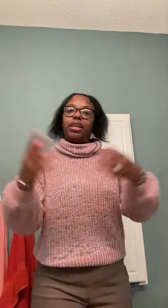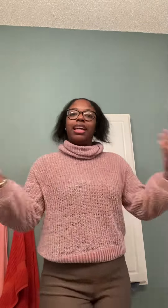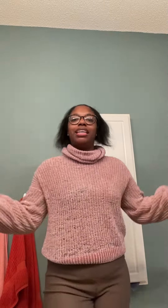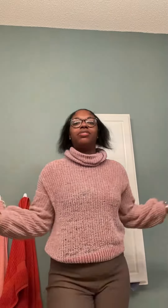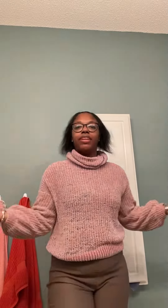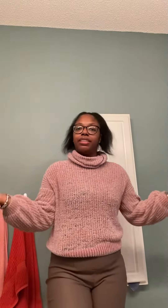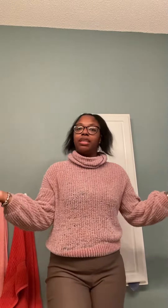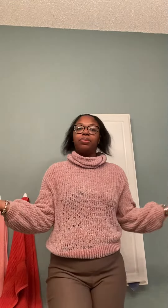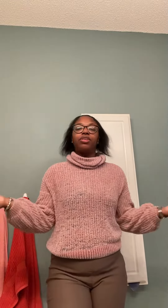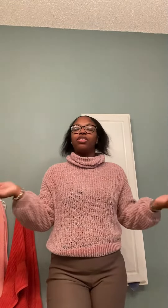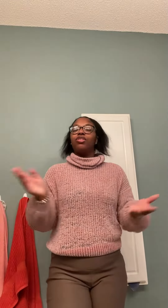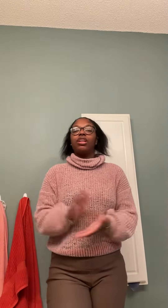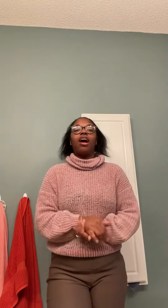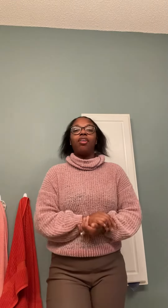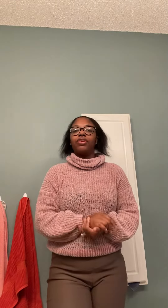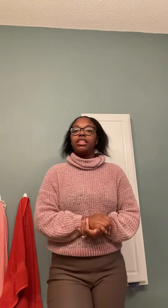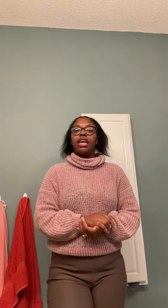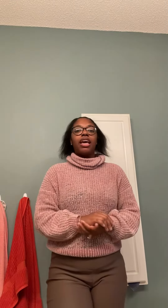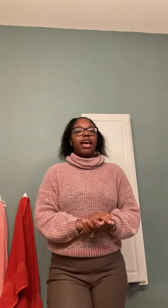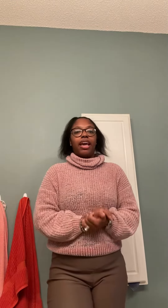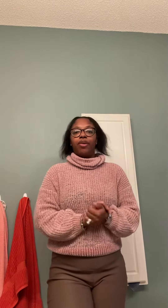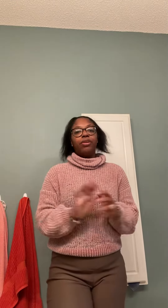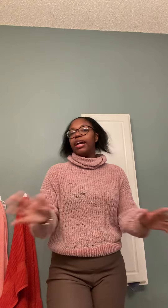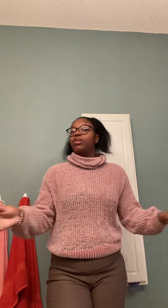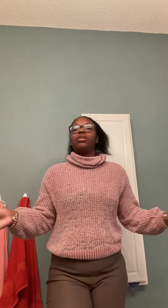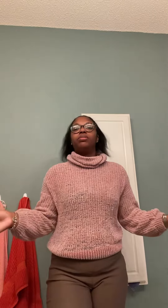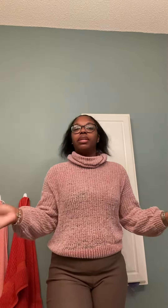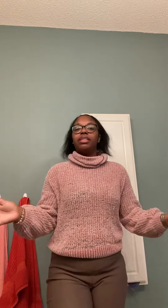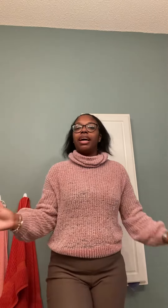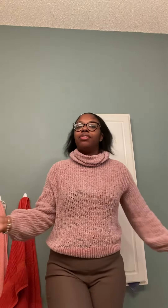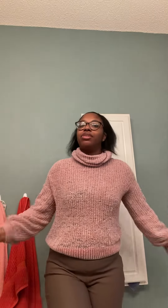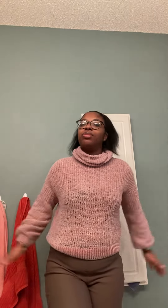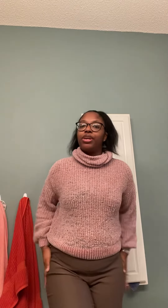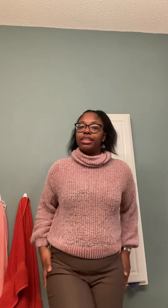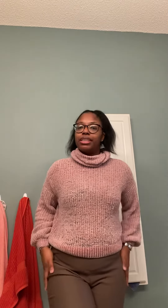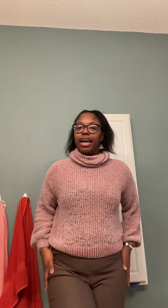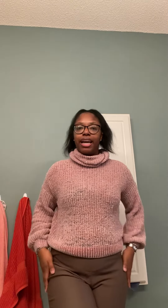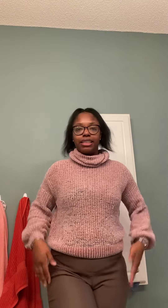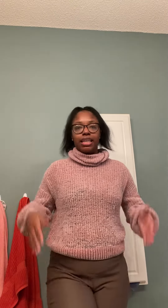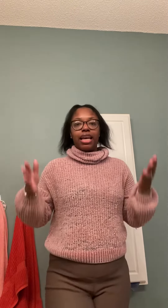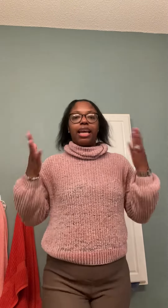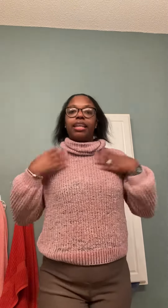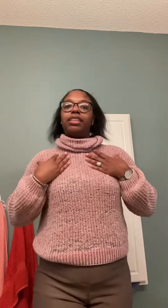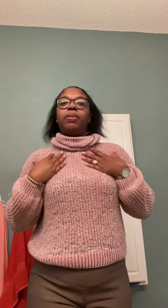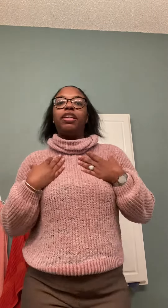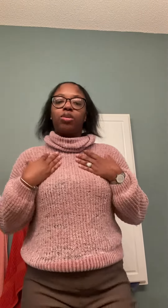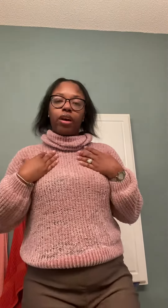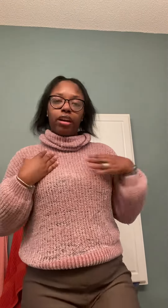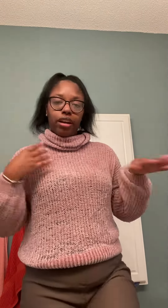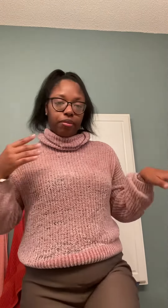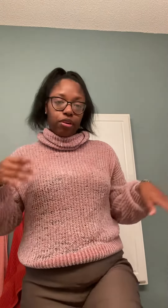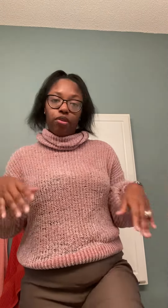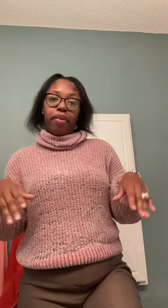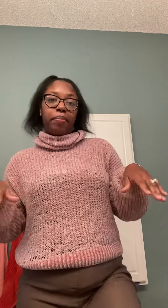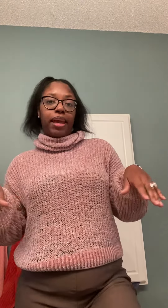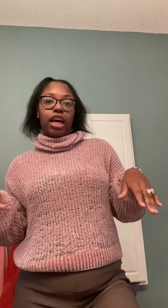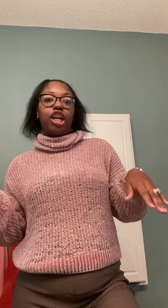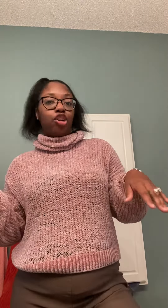day is very simple. You girl, go in the office, and we're not doing too much. I have on some gray slacks and this pink sweater, and I'm going to wear my pink New